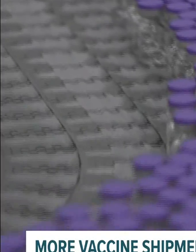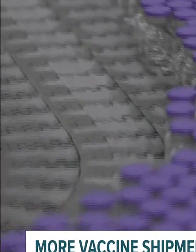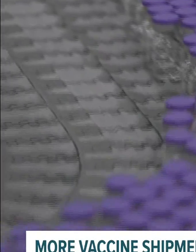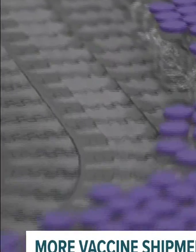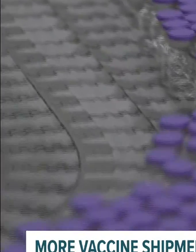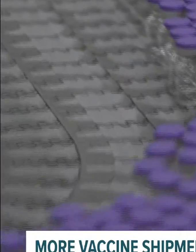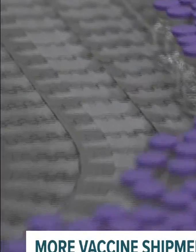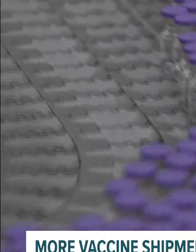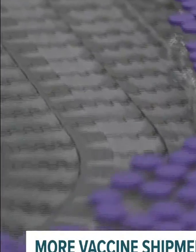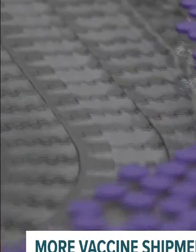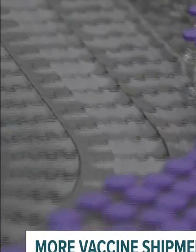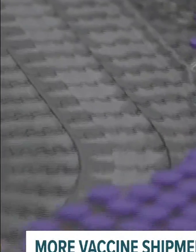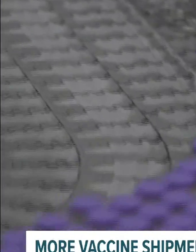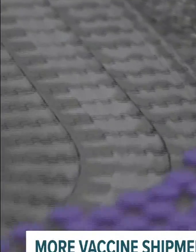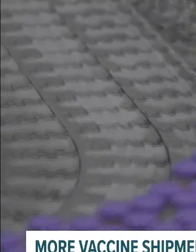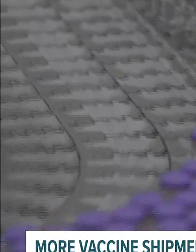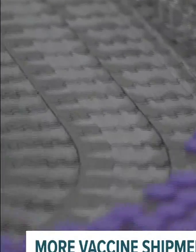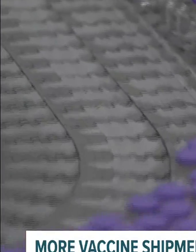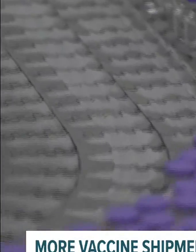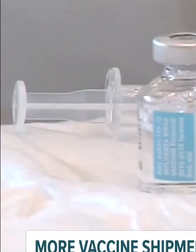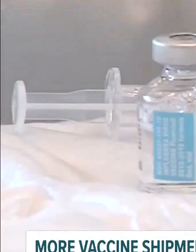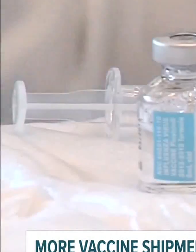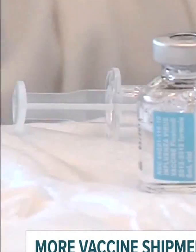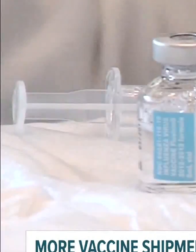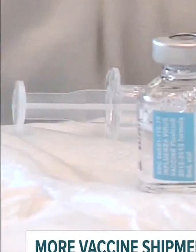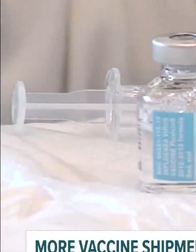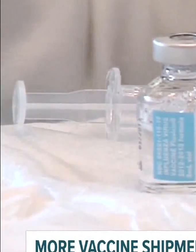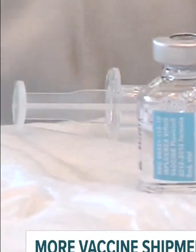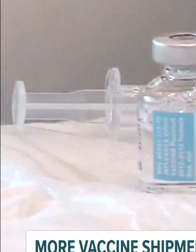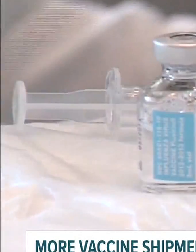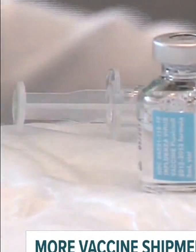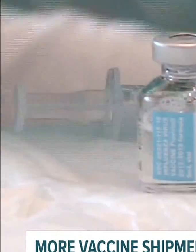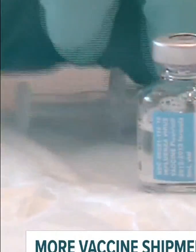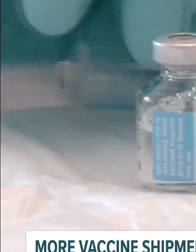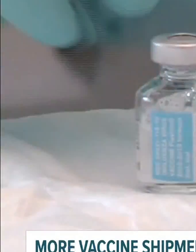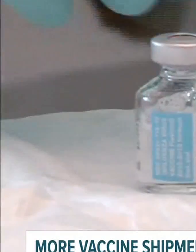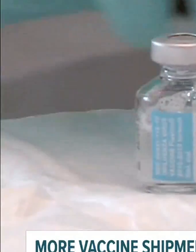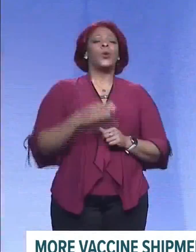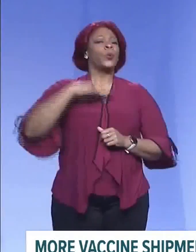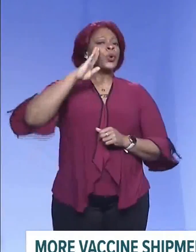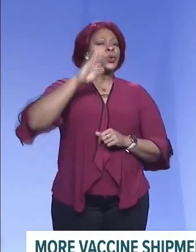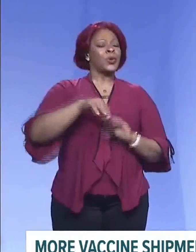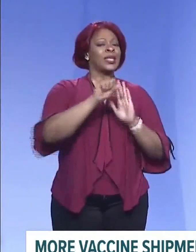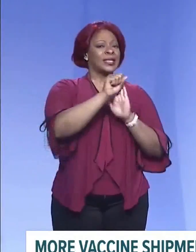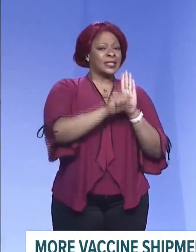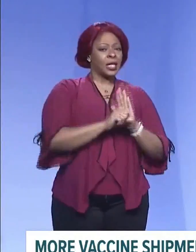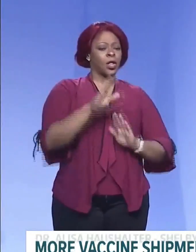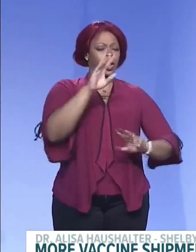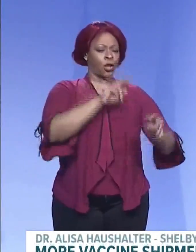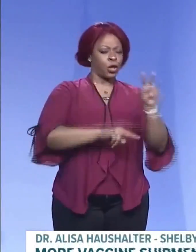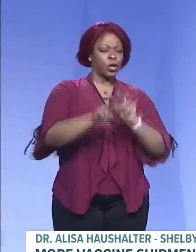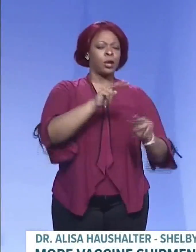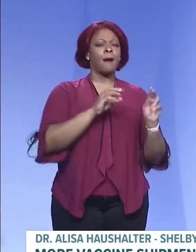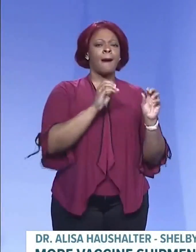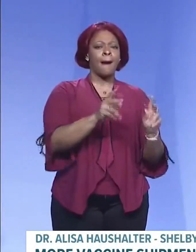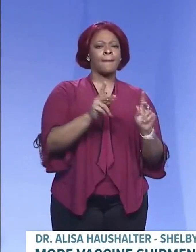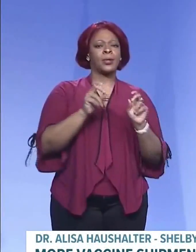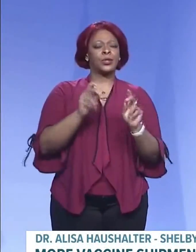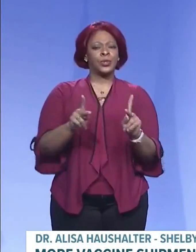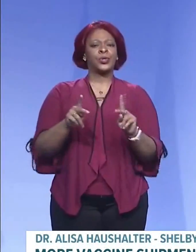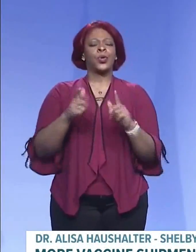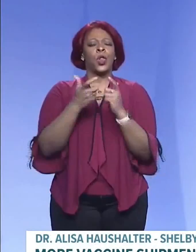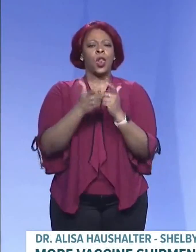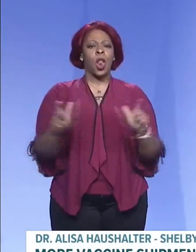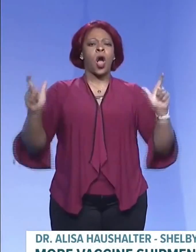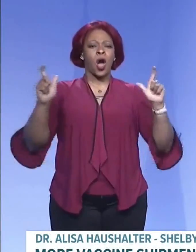in making the weekly vaccine supply from the state more plentiful and predictable. The state is looking at opportunities to do